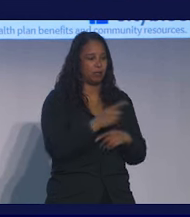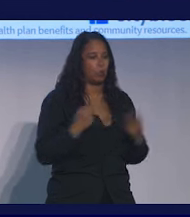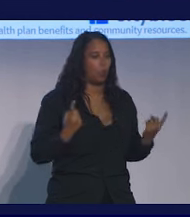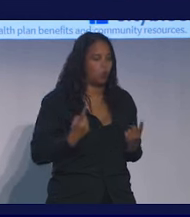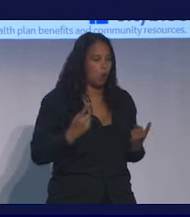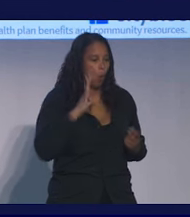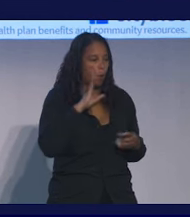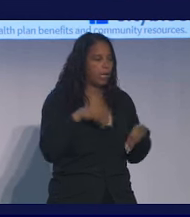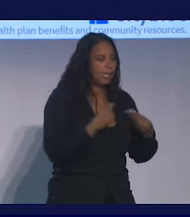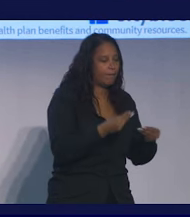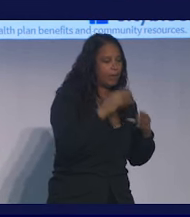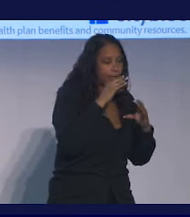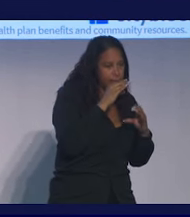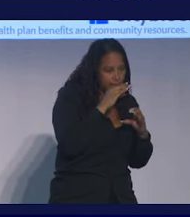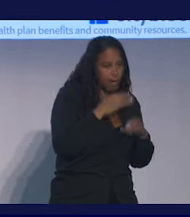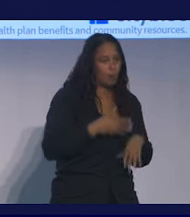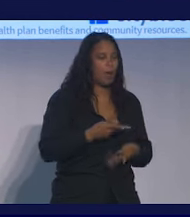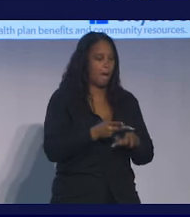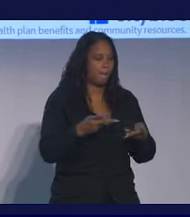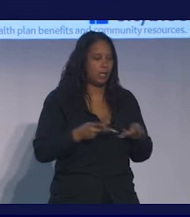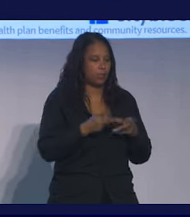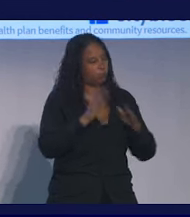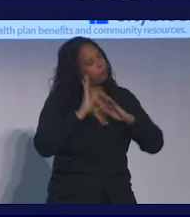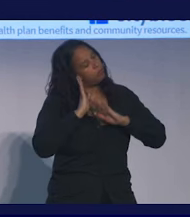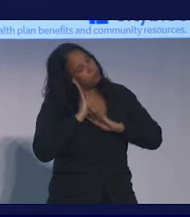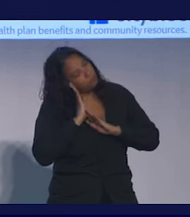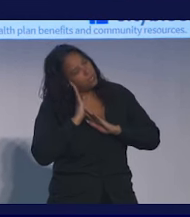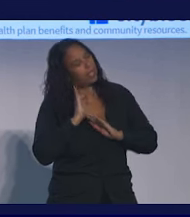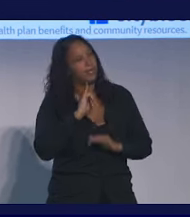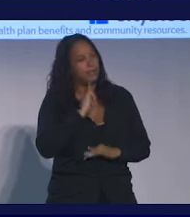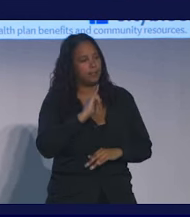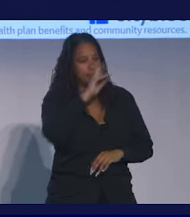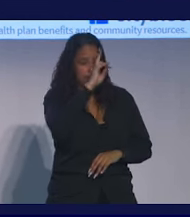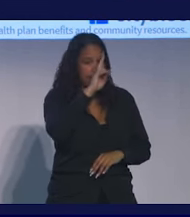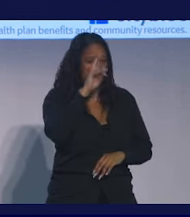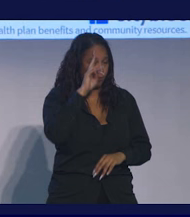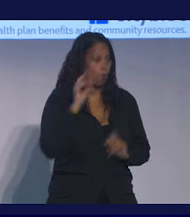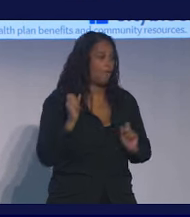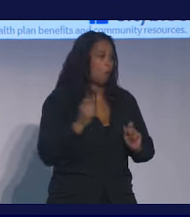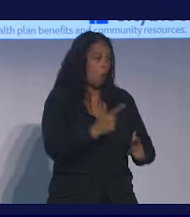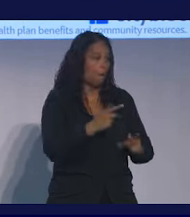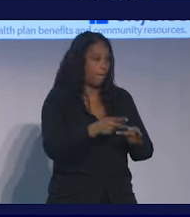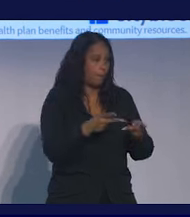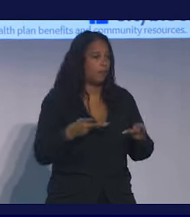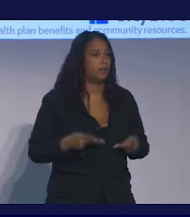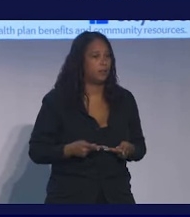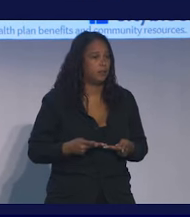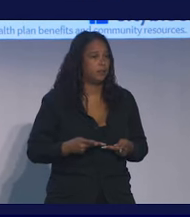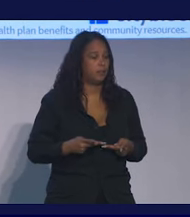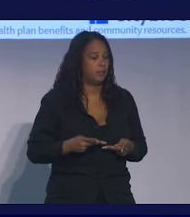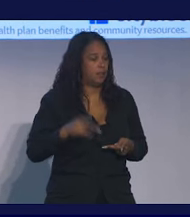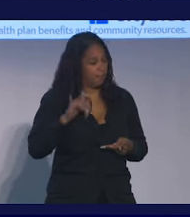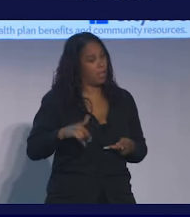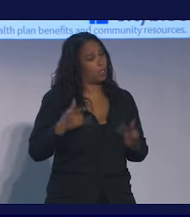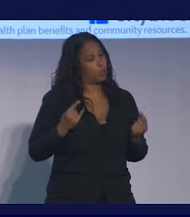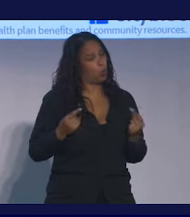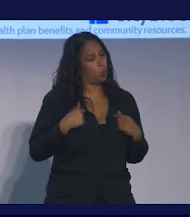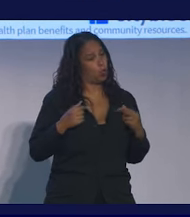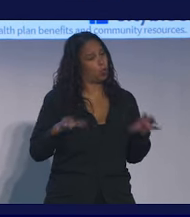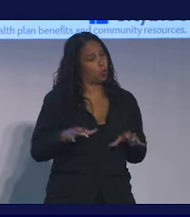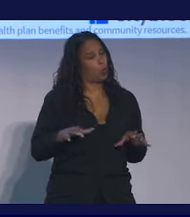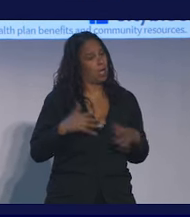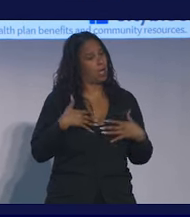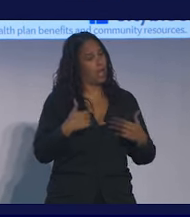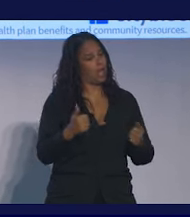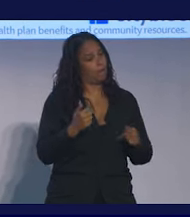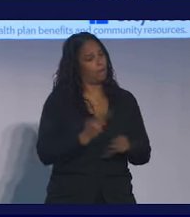a sandwich and a place to lay your head is the hospital of all places. This is what we do in our healthcare system and